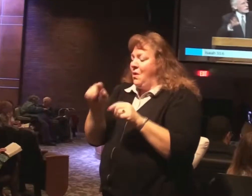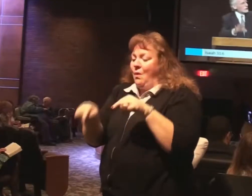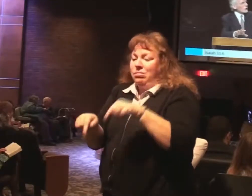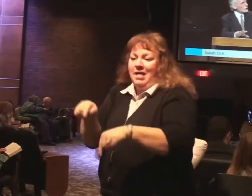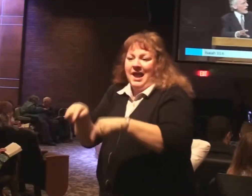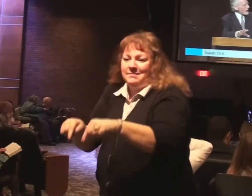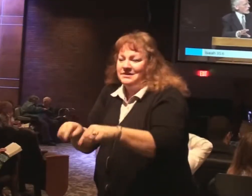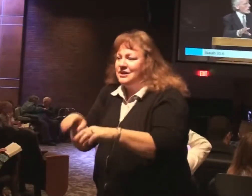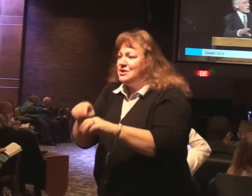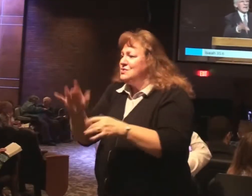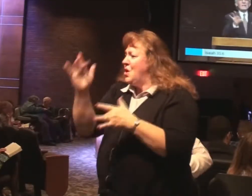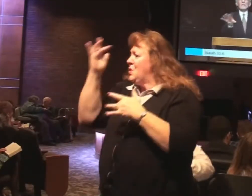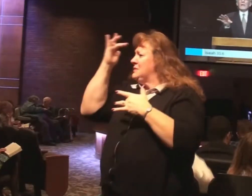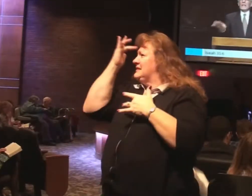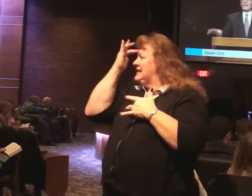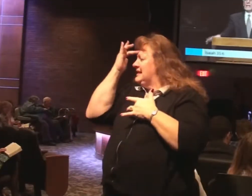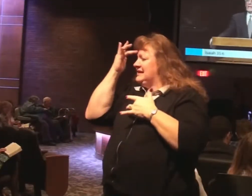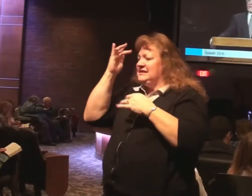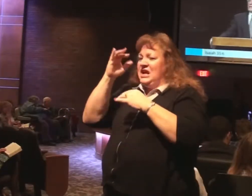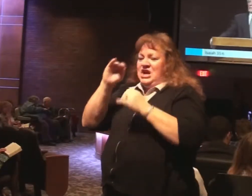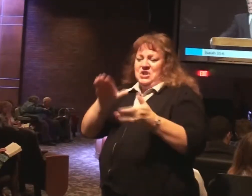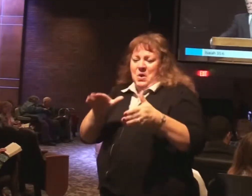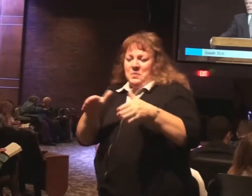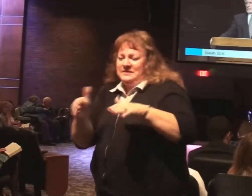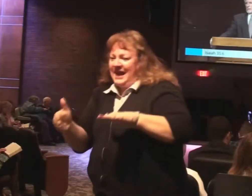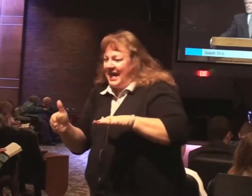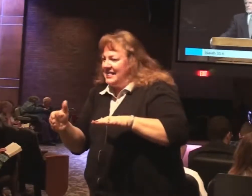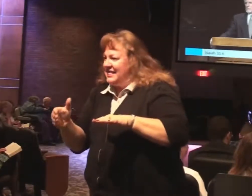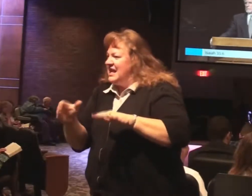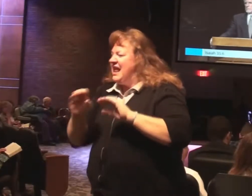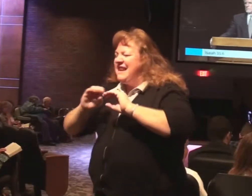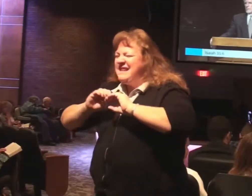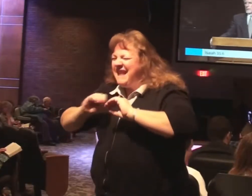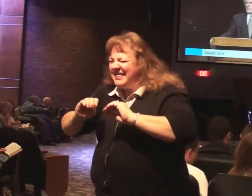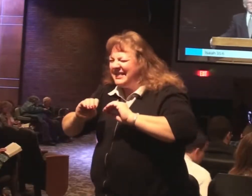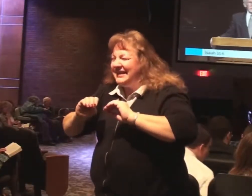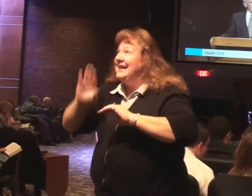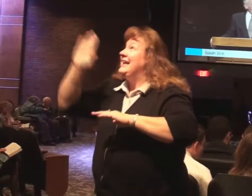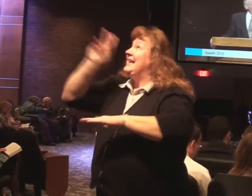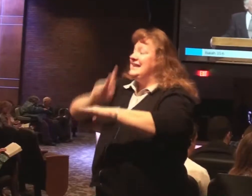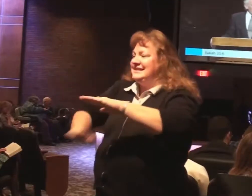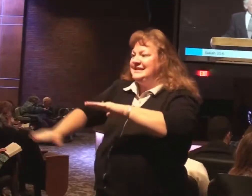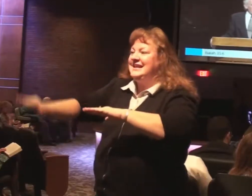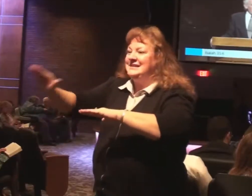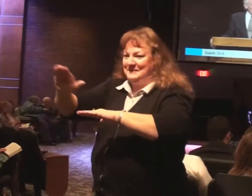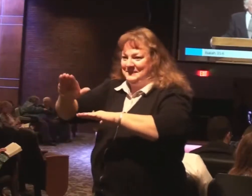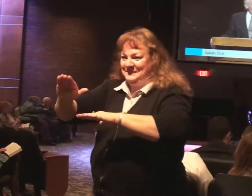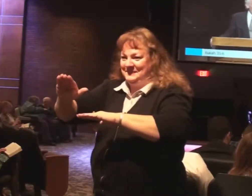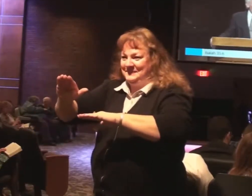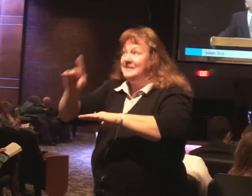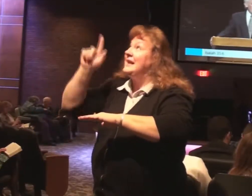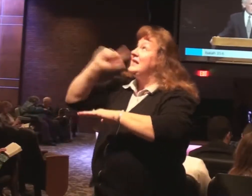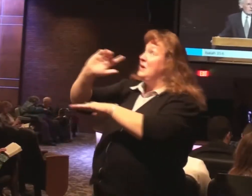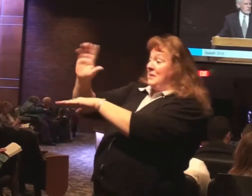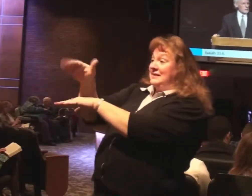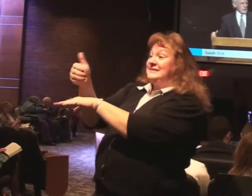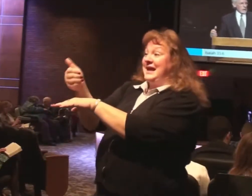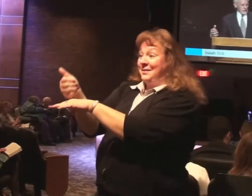There's no death in the kingdom that He will establish. What's He saying? You know, it's like